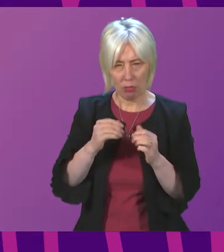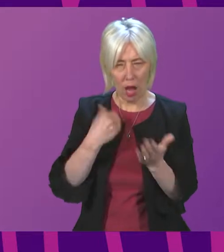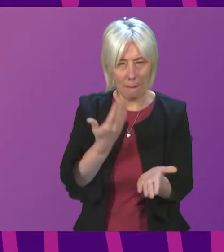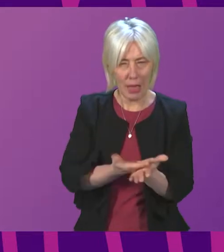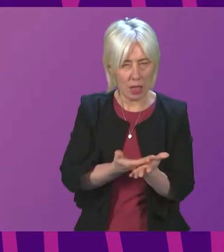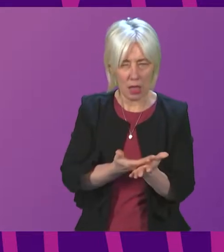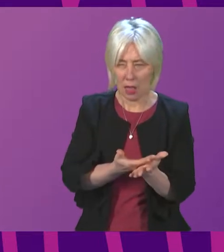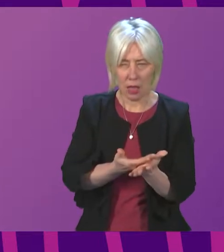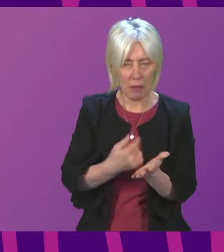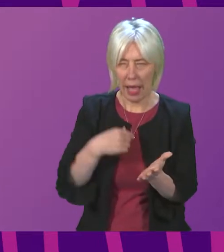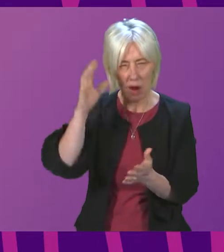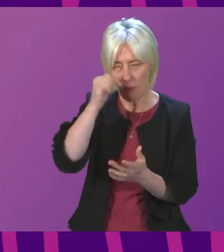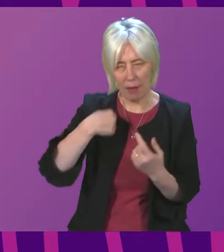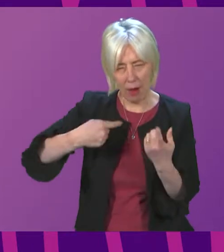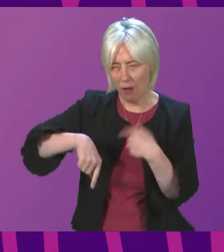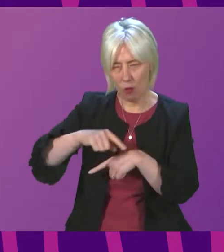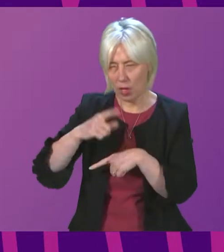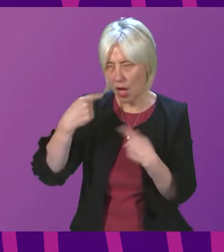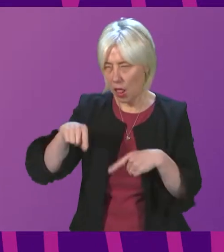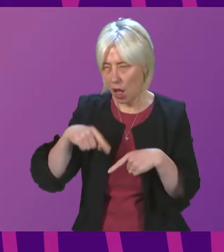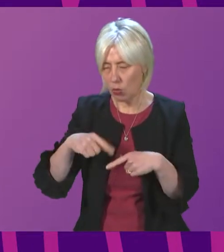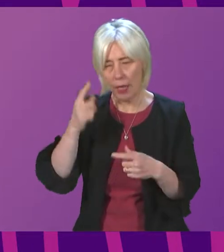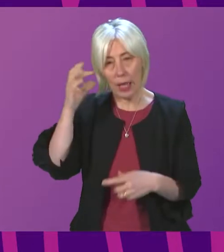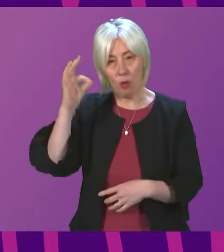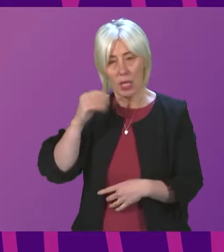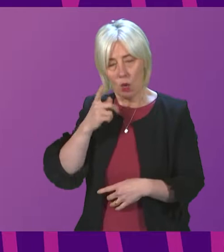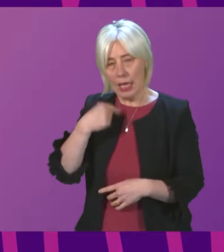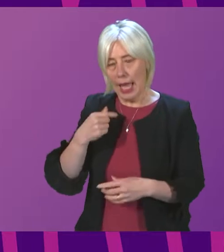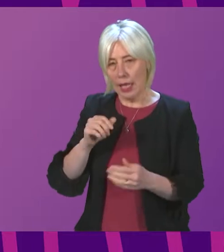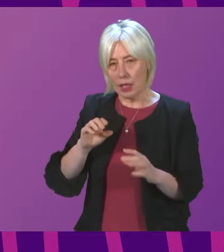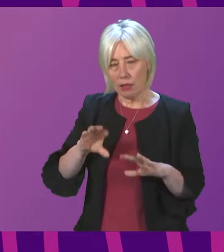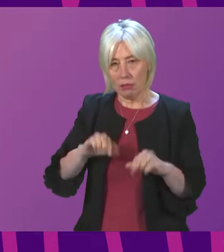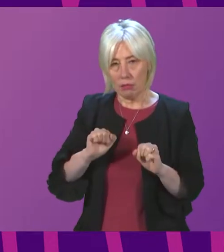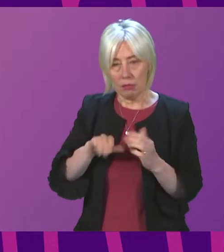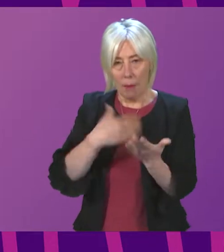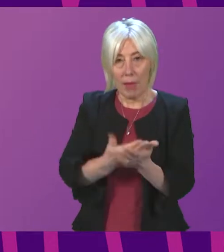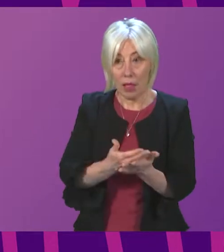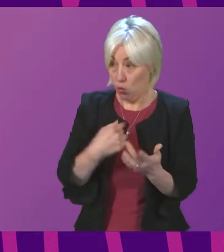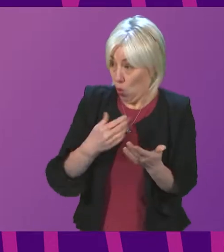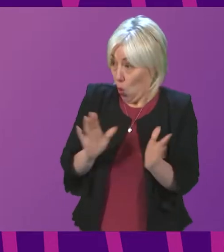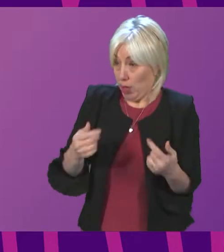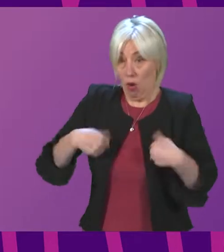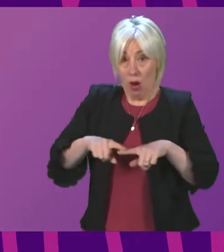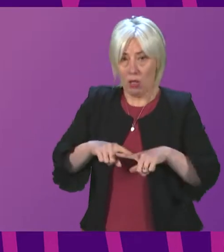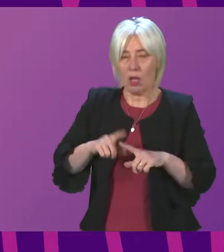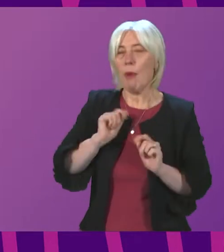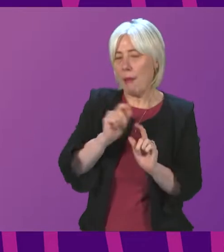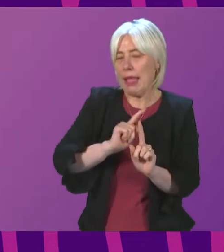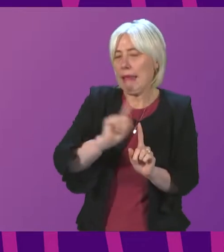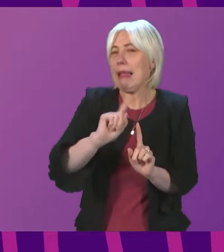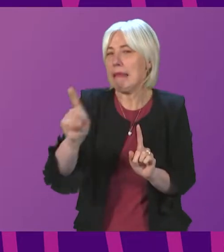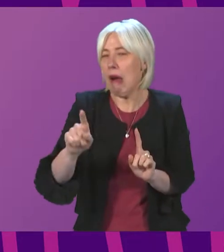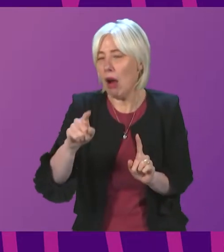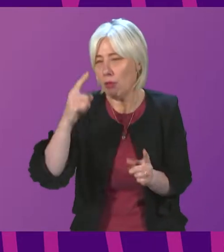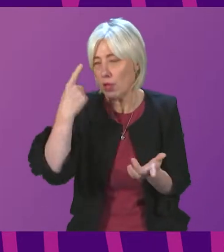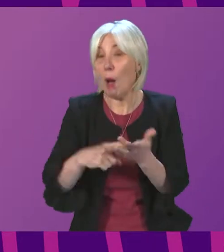can't remember we i think we are actually as a committee so it's perfectly open to us as well but a little bit further down the road before we